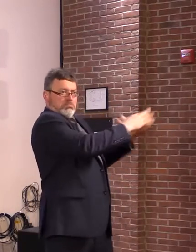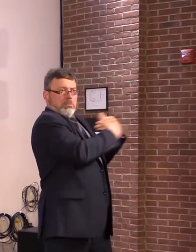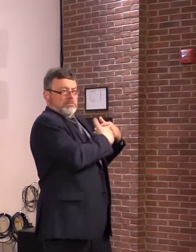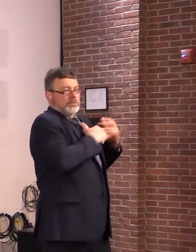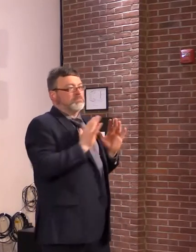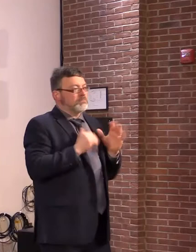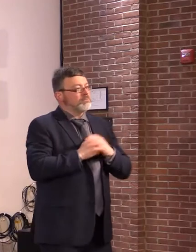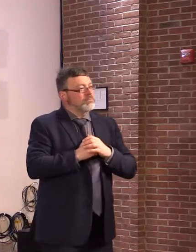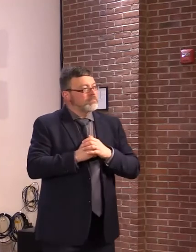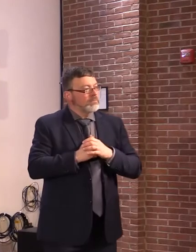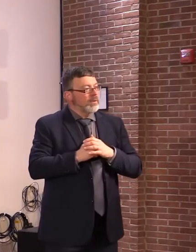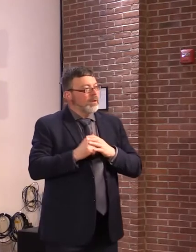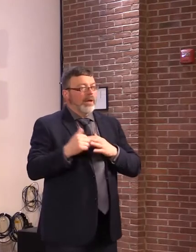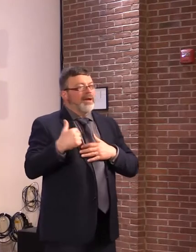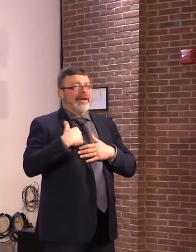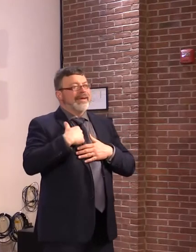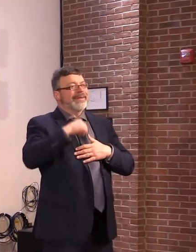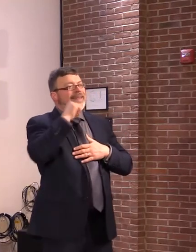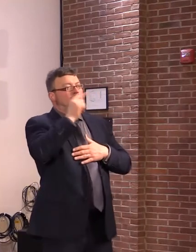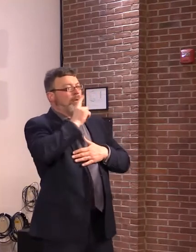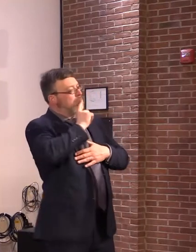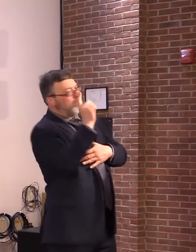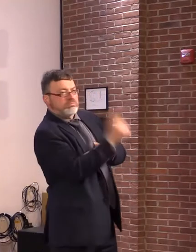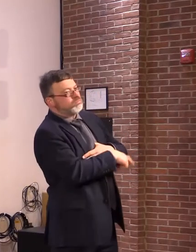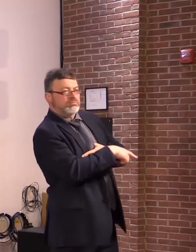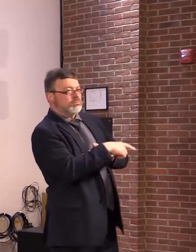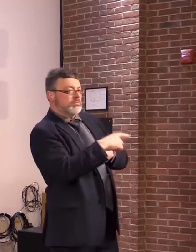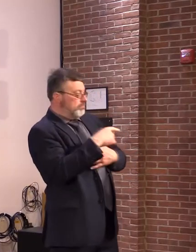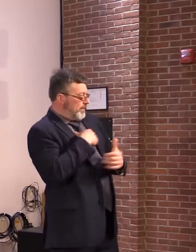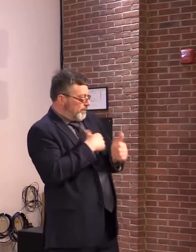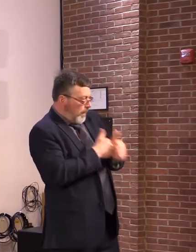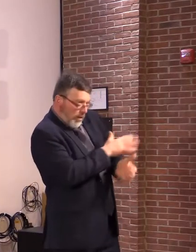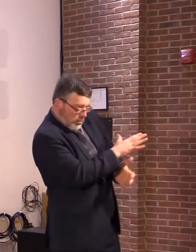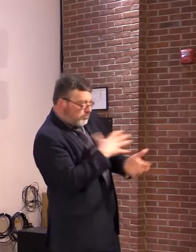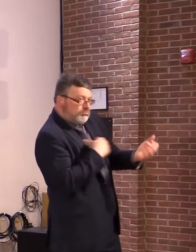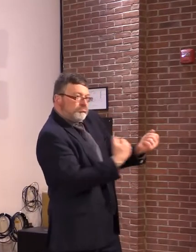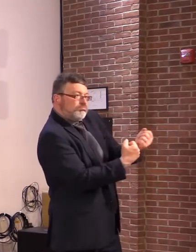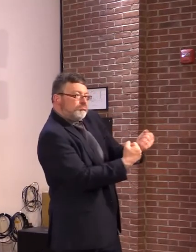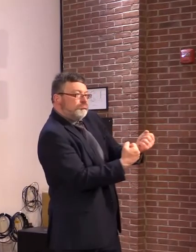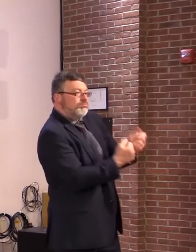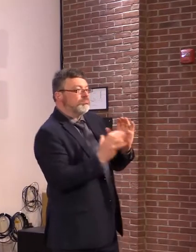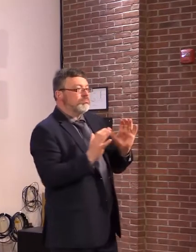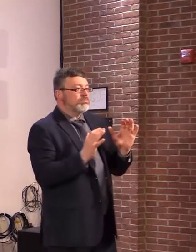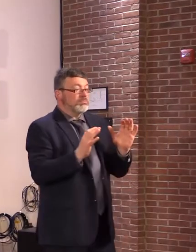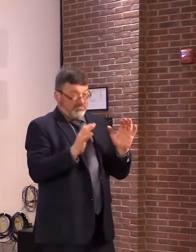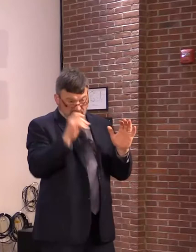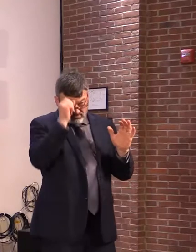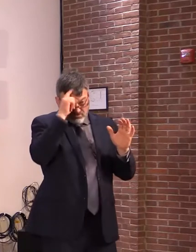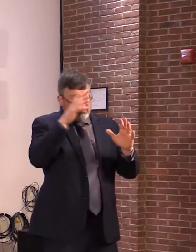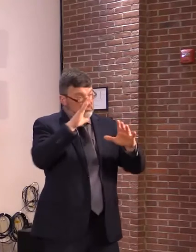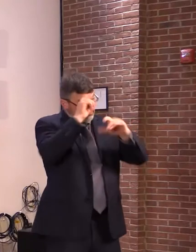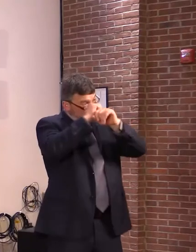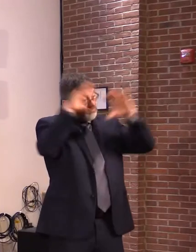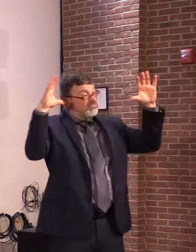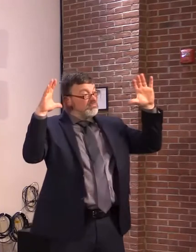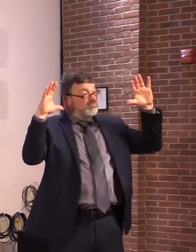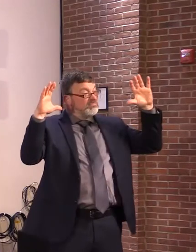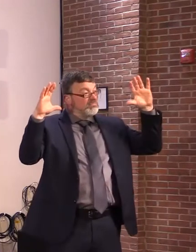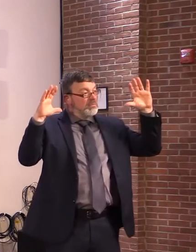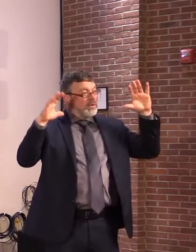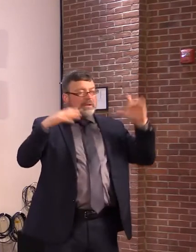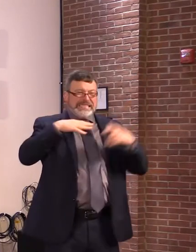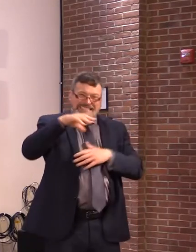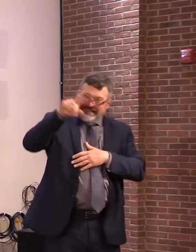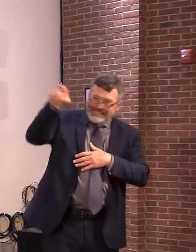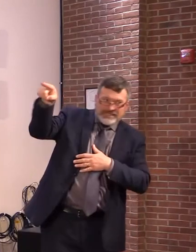vote on that. So all I'm asking is for the representation in the legislature to clearly explain what this